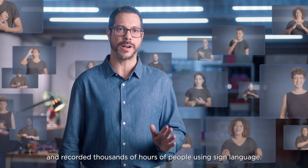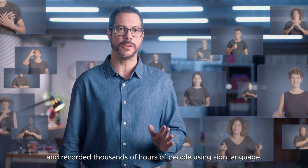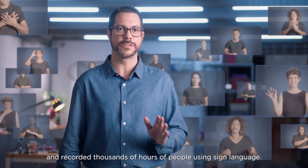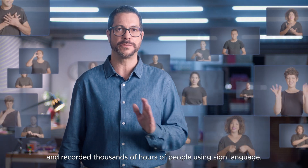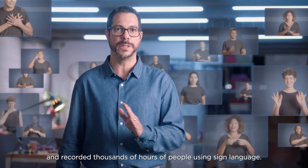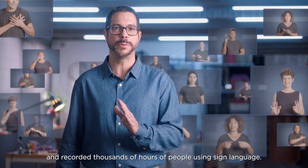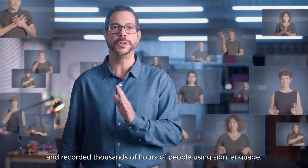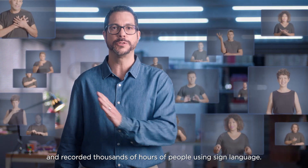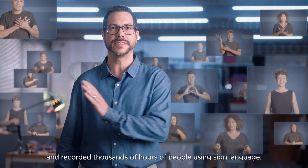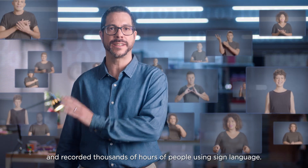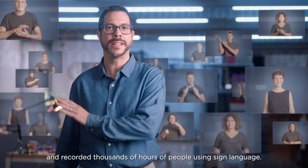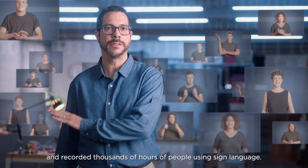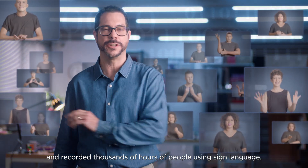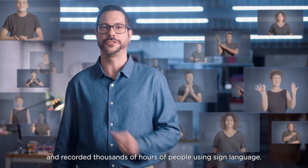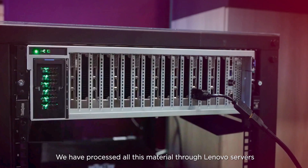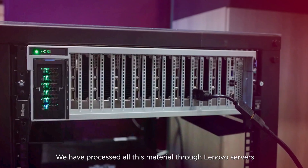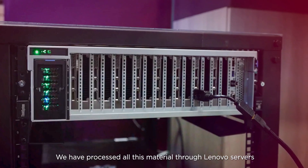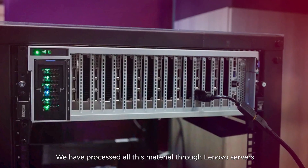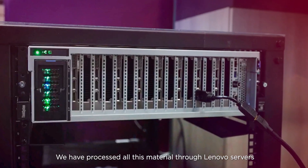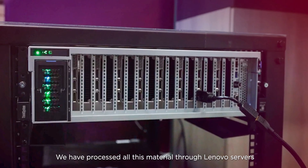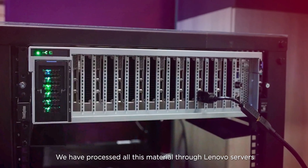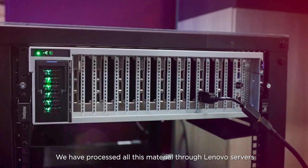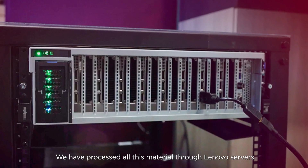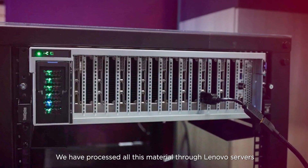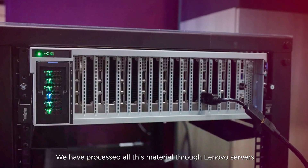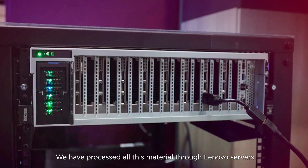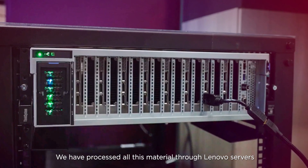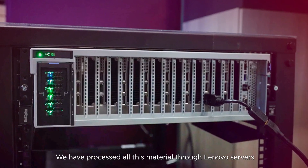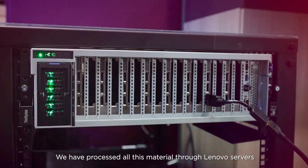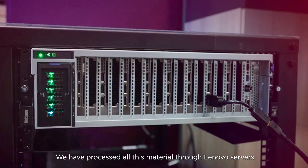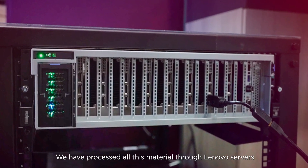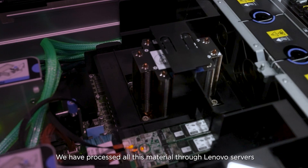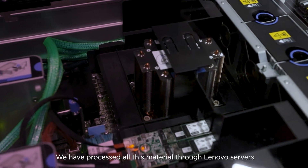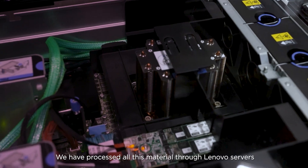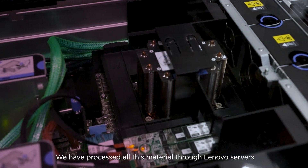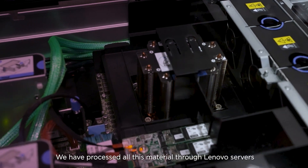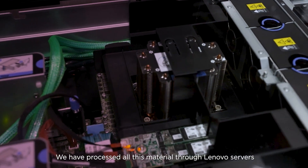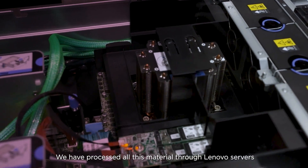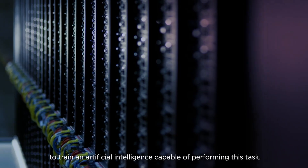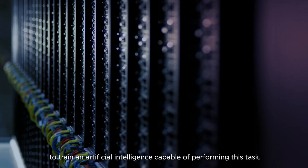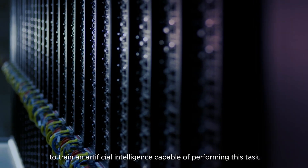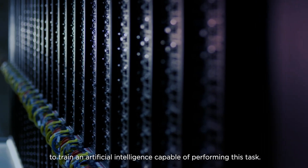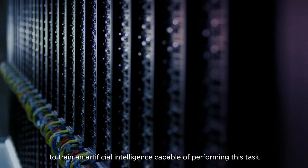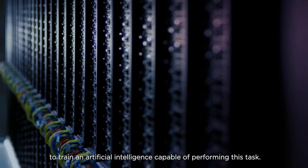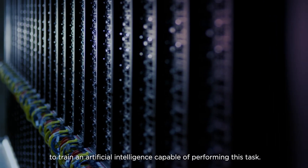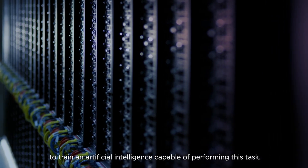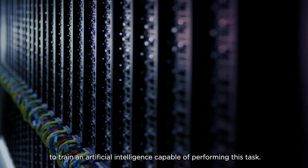hours of people using sign language we have processed all this material truly know servers to train an artificial